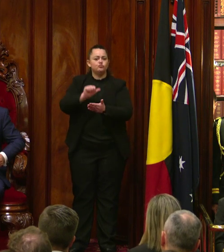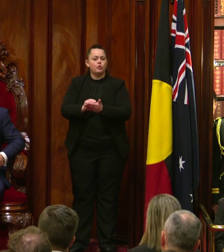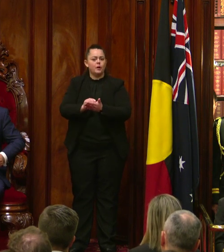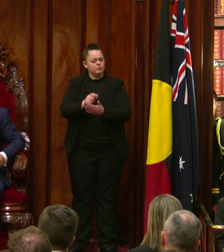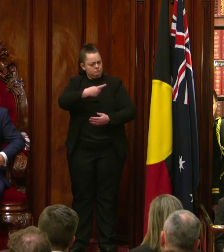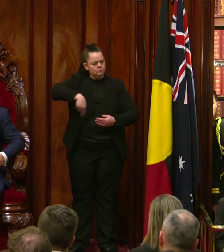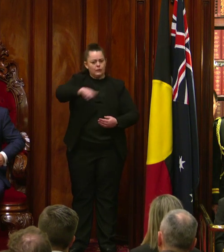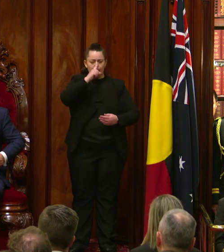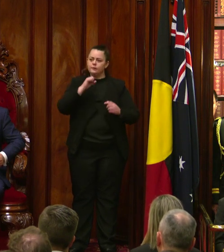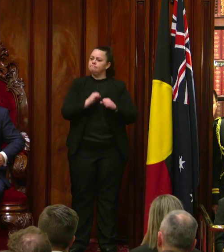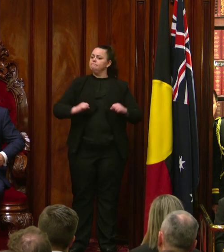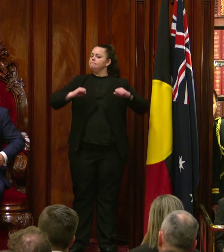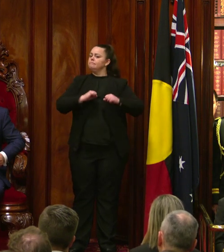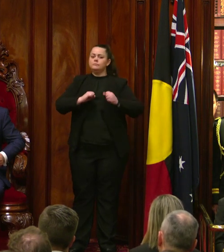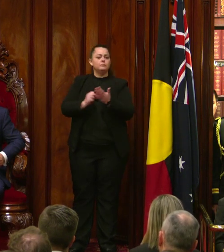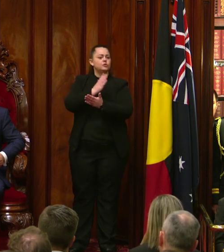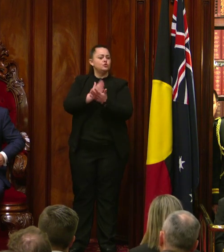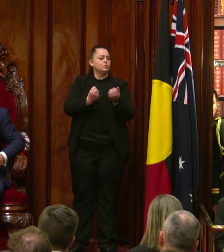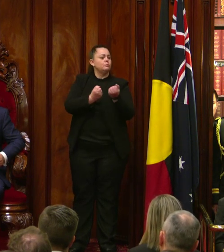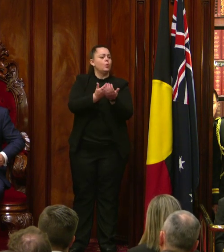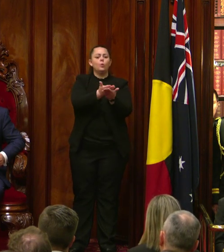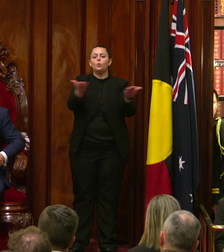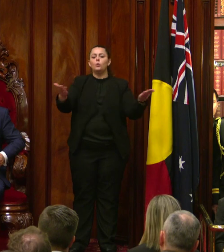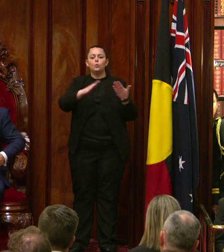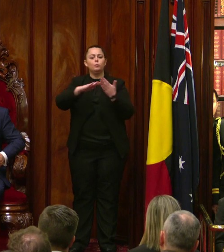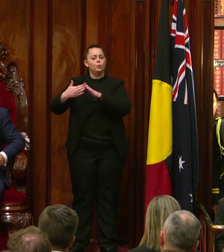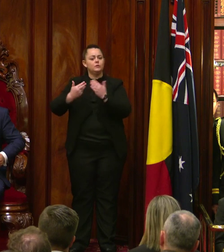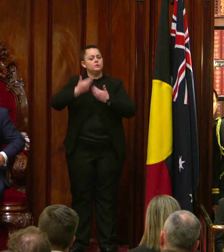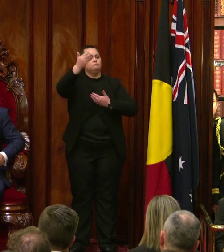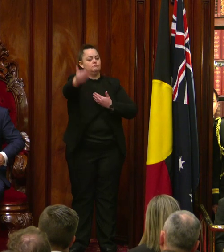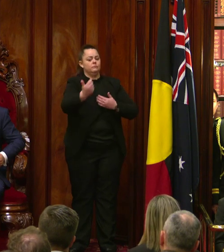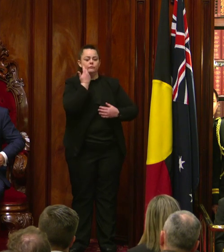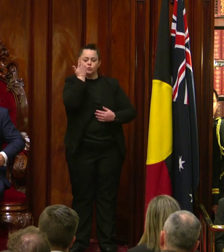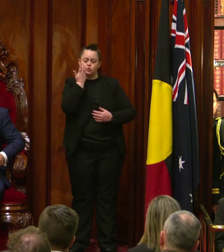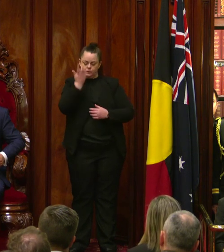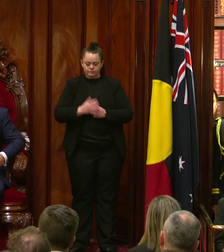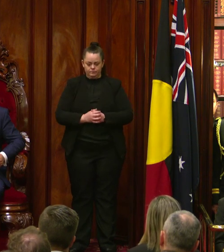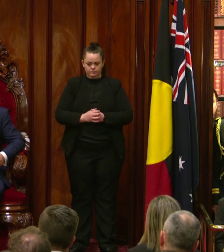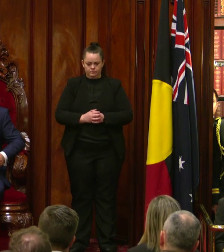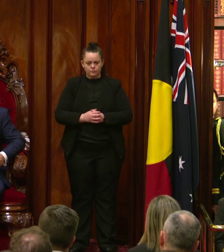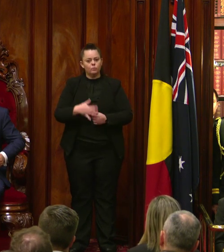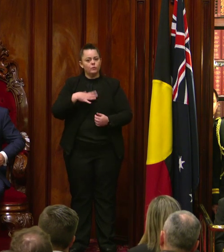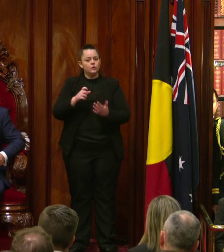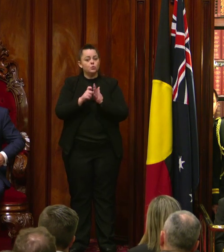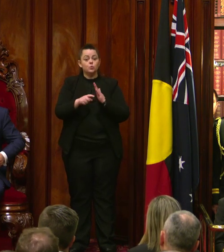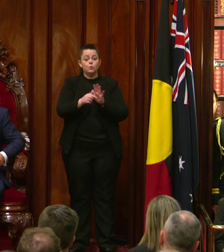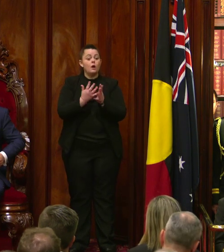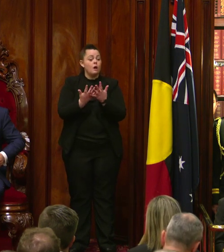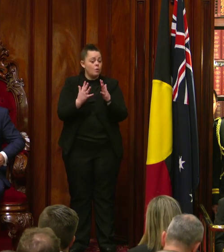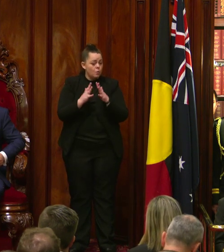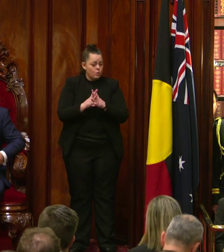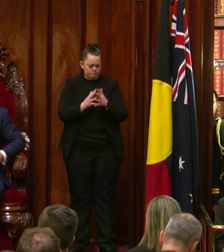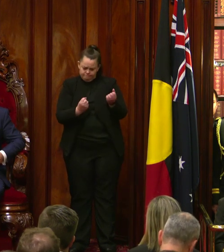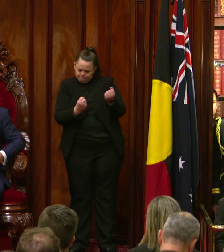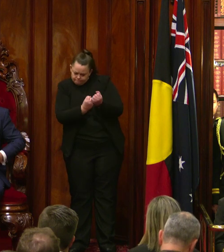build a better state for future generations. This means prioritising local content and local manufacturing in all